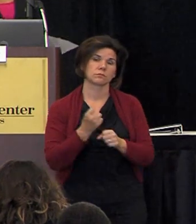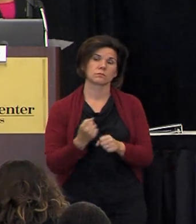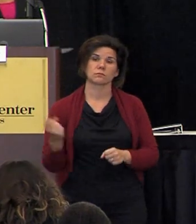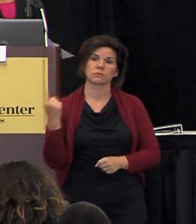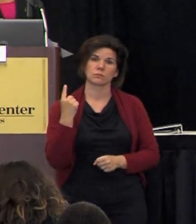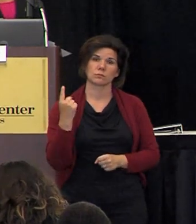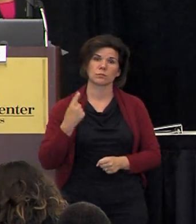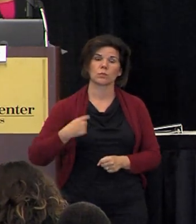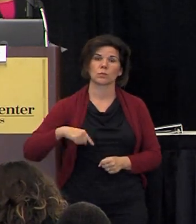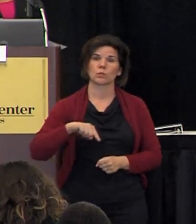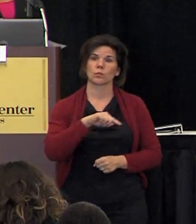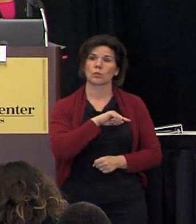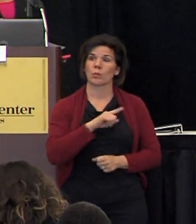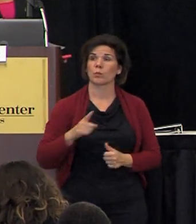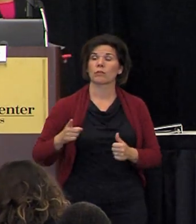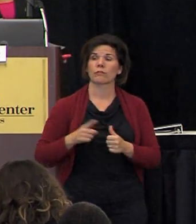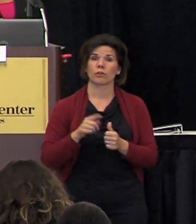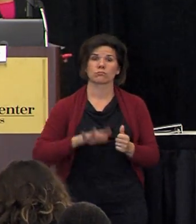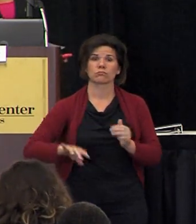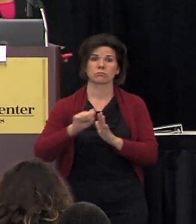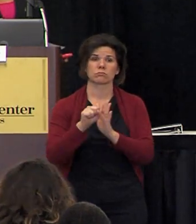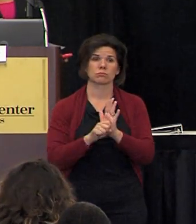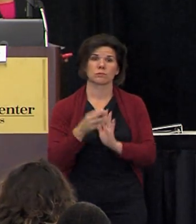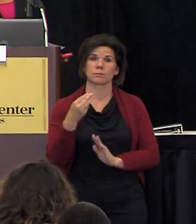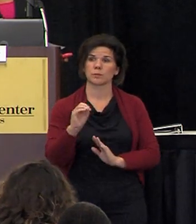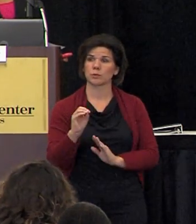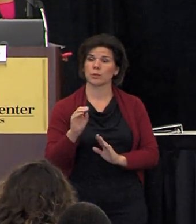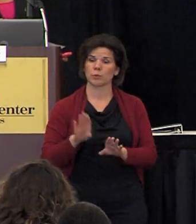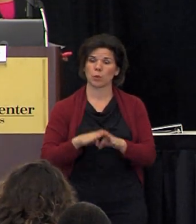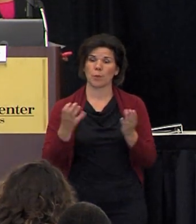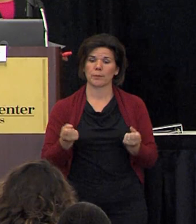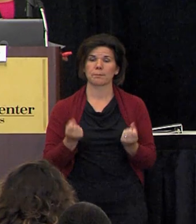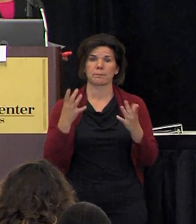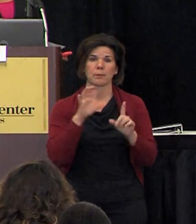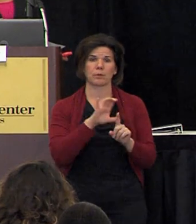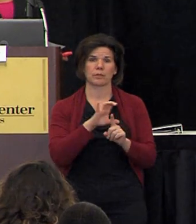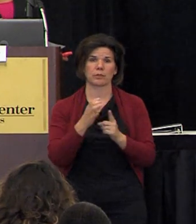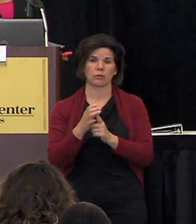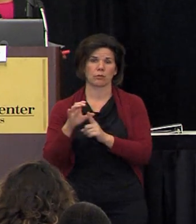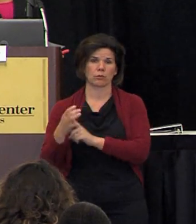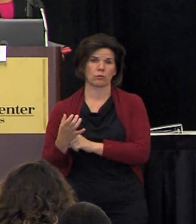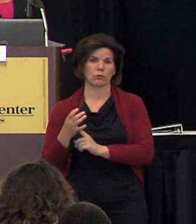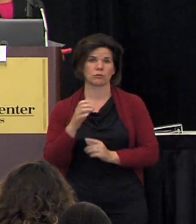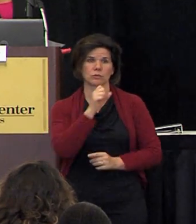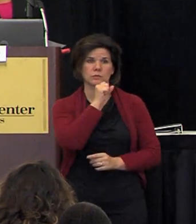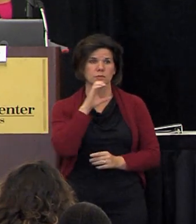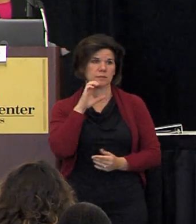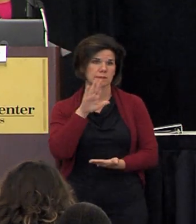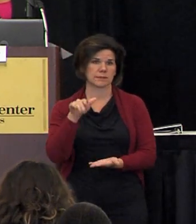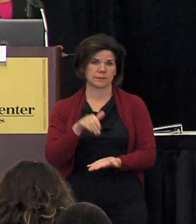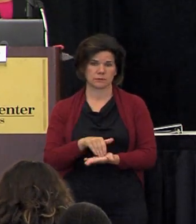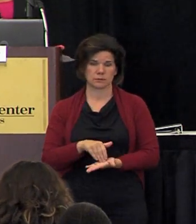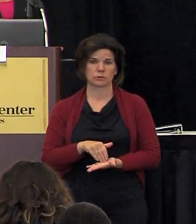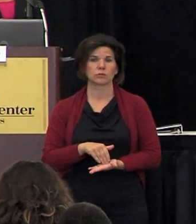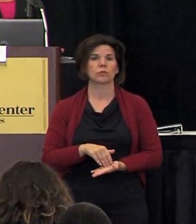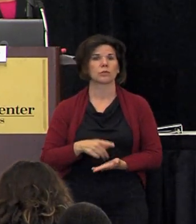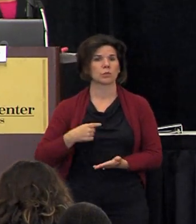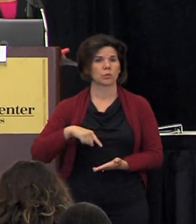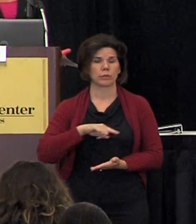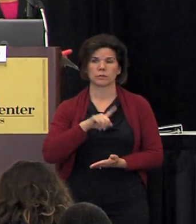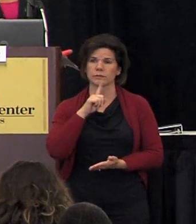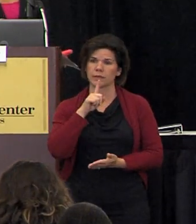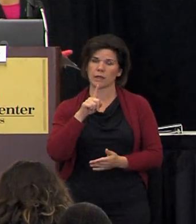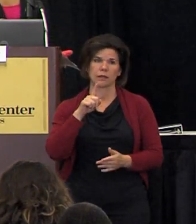year we were the first in the state of missouri to open multicultural um senior center and we are just